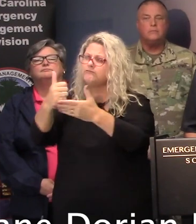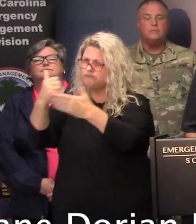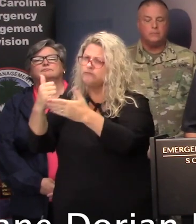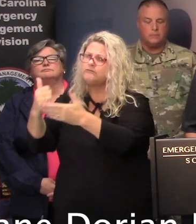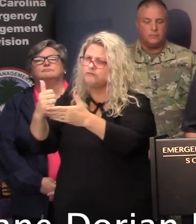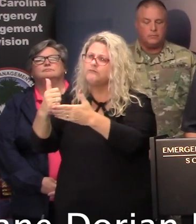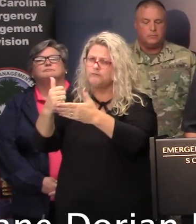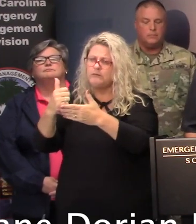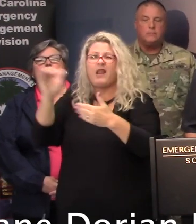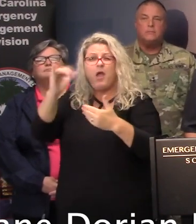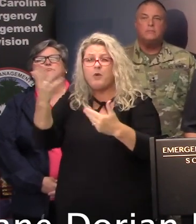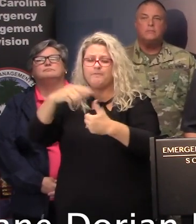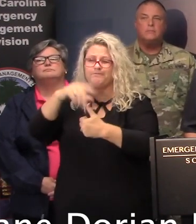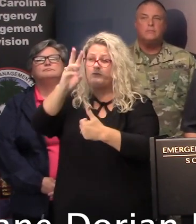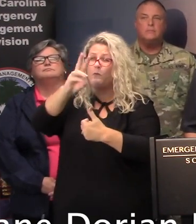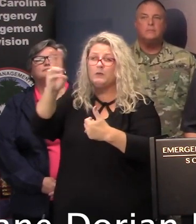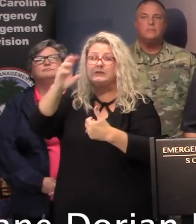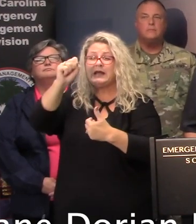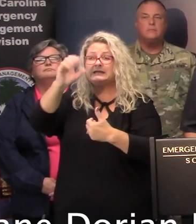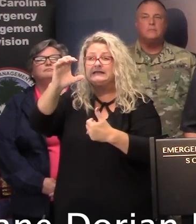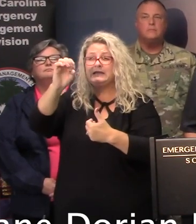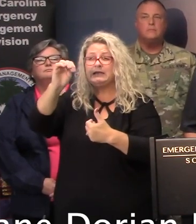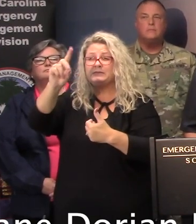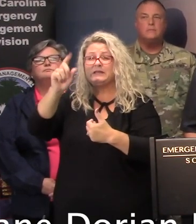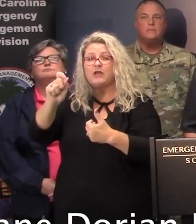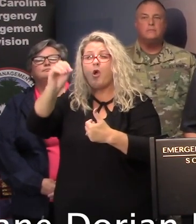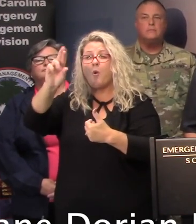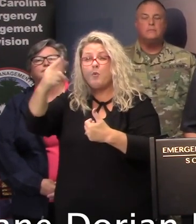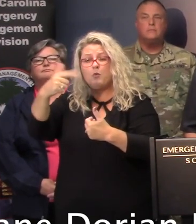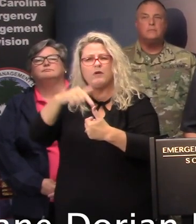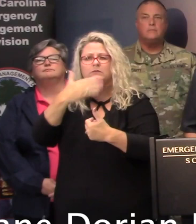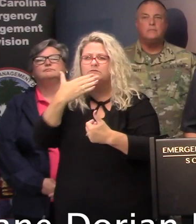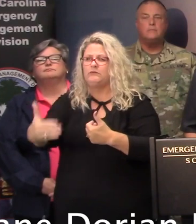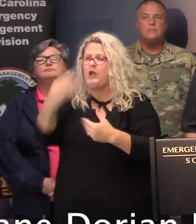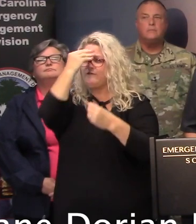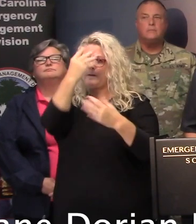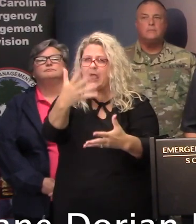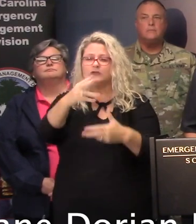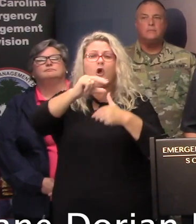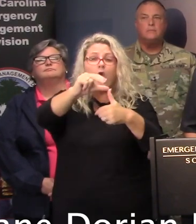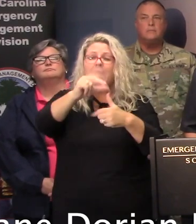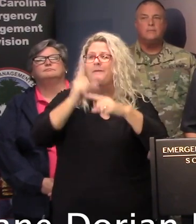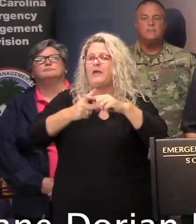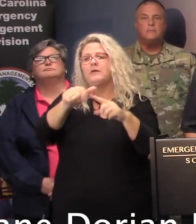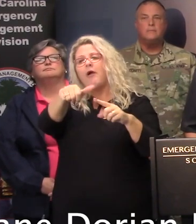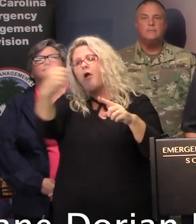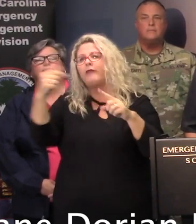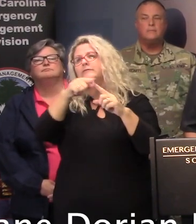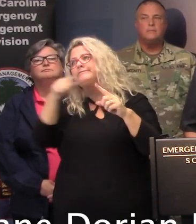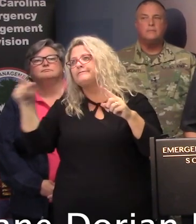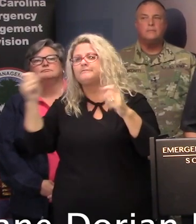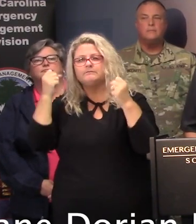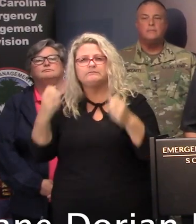with that. We've got our website at SCEMD.org, uh, which has lots of information, not just for hurricanes, but any, other disaster we might